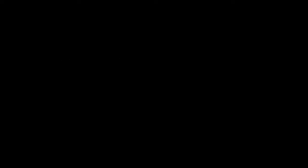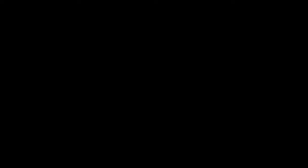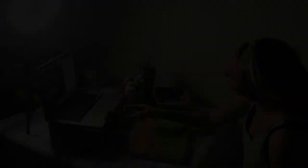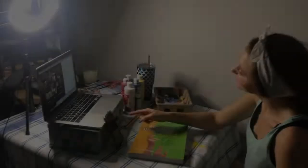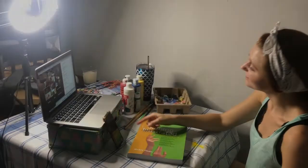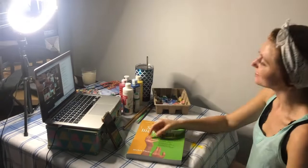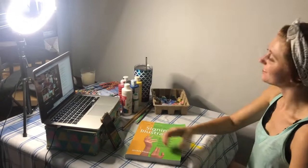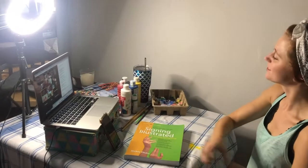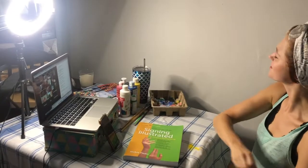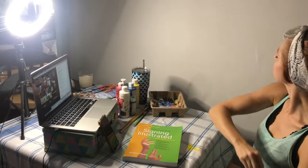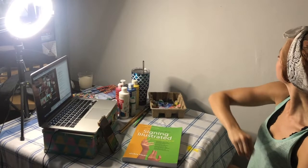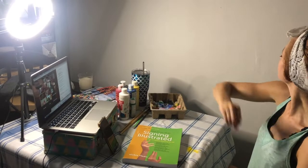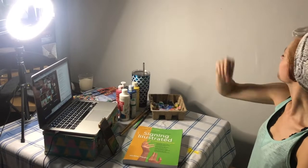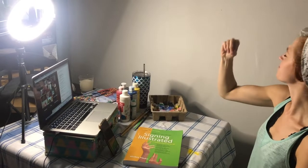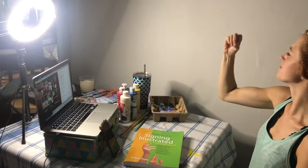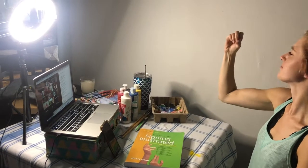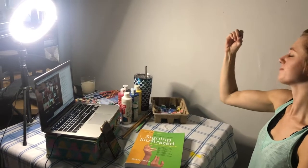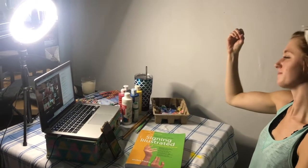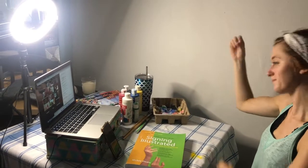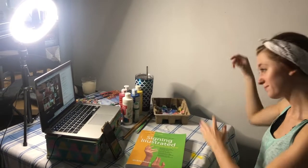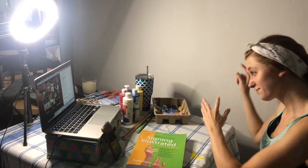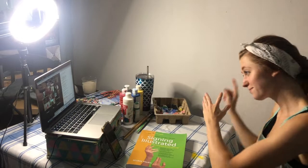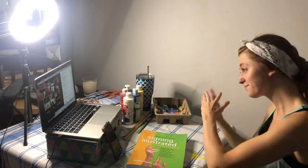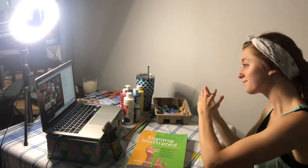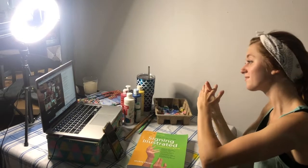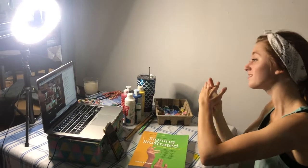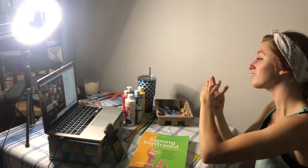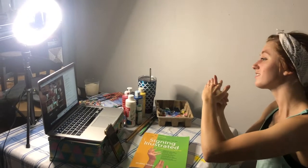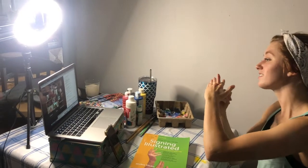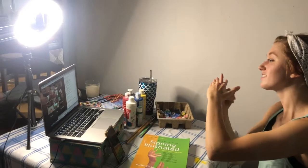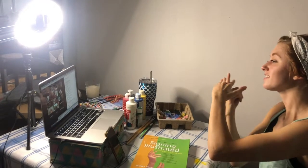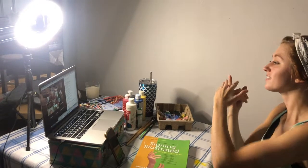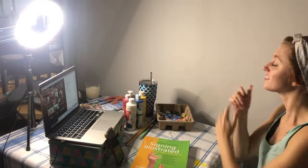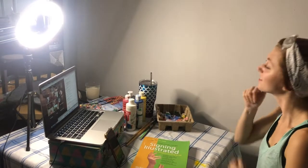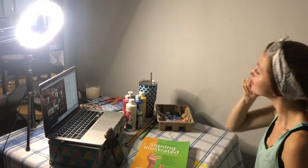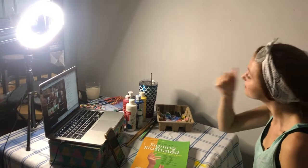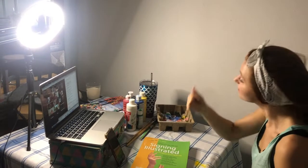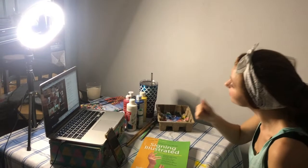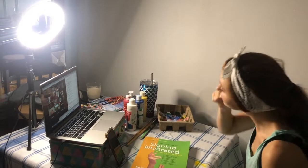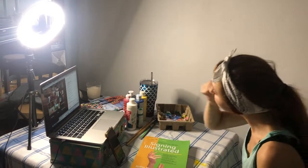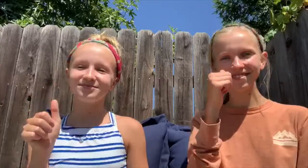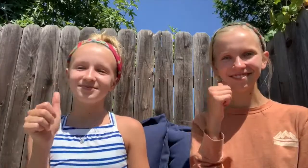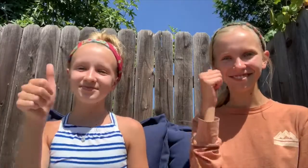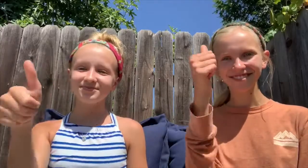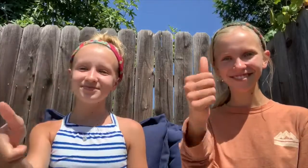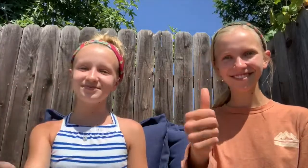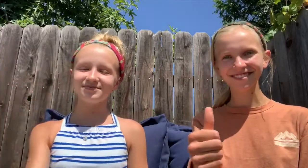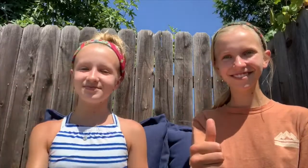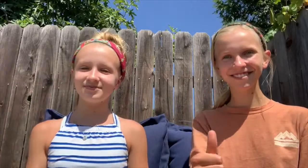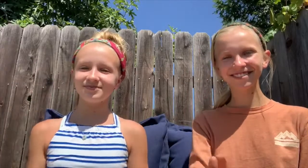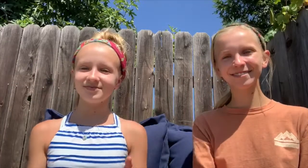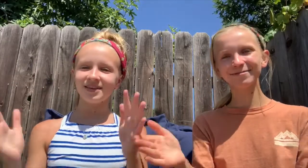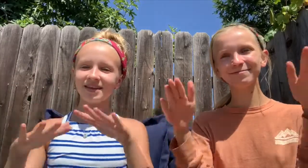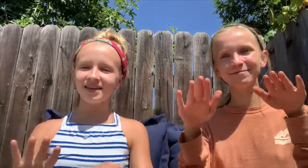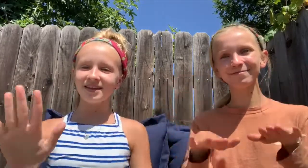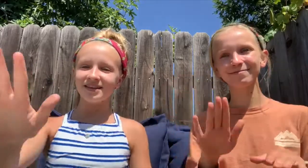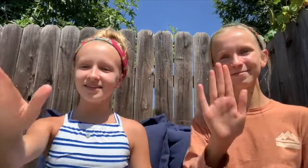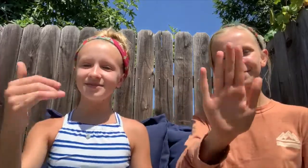The sun will come out tomorrow Bet your